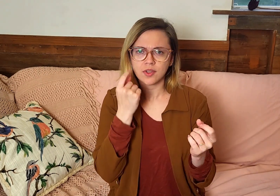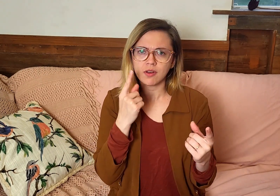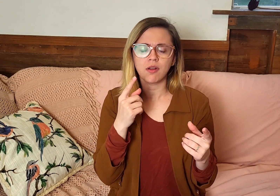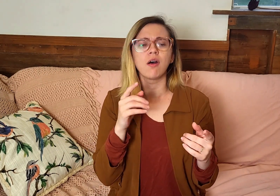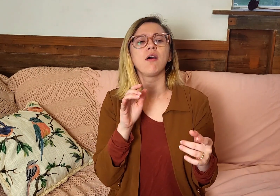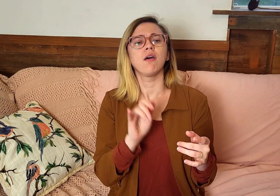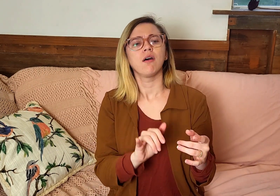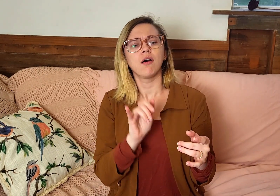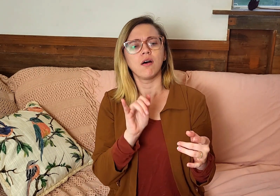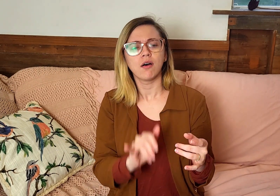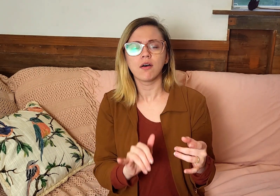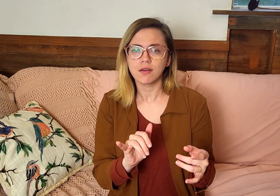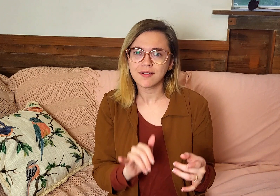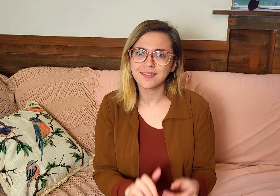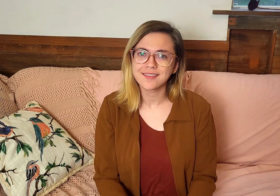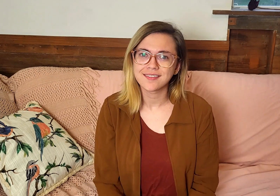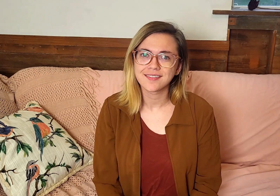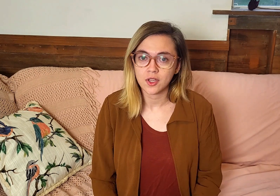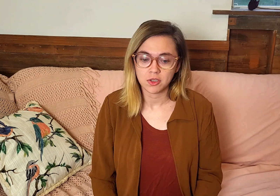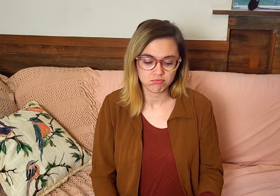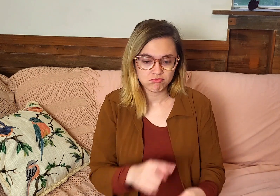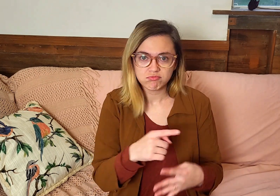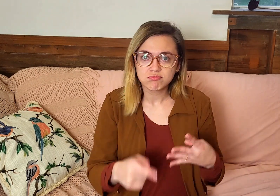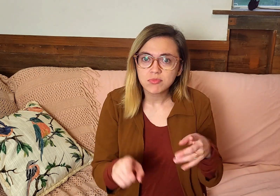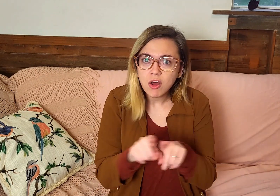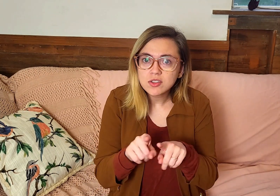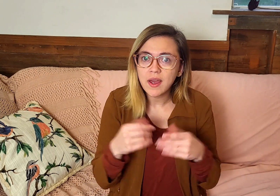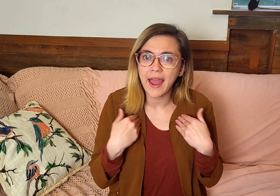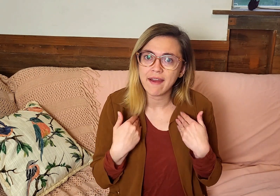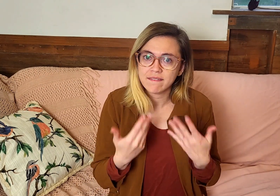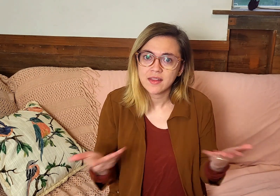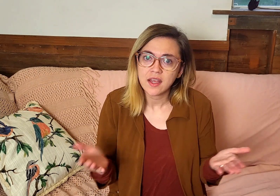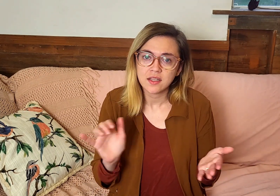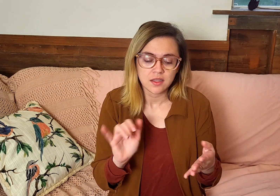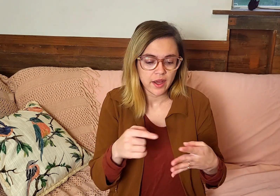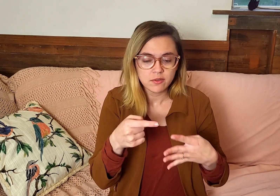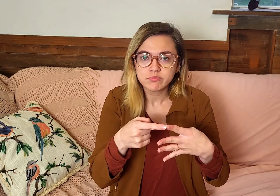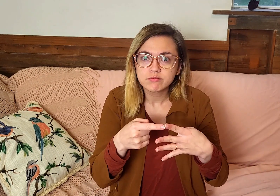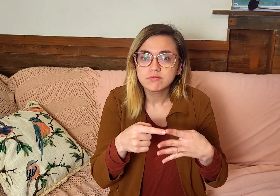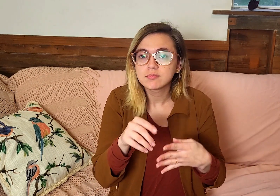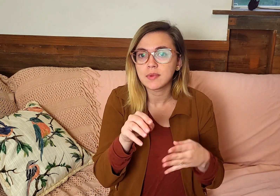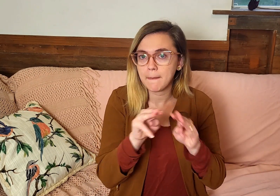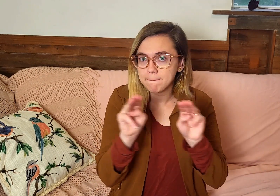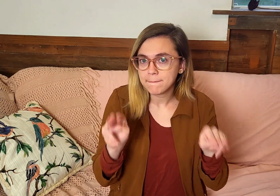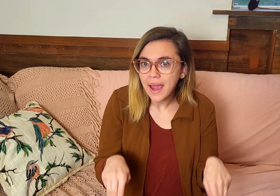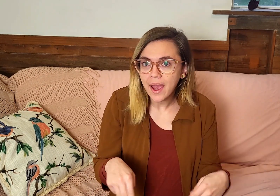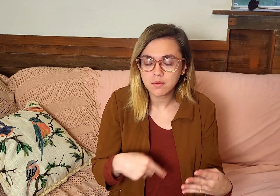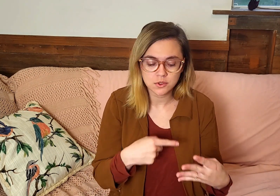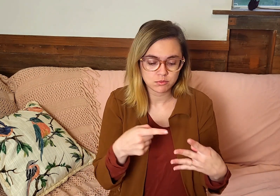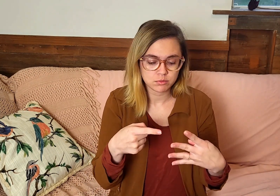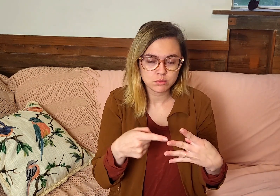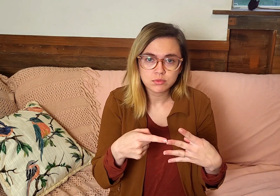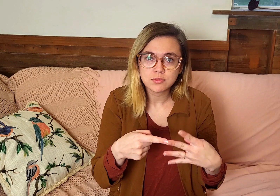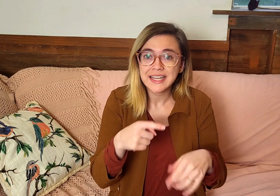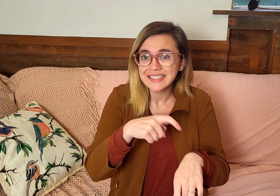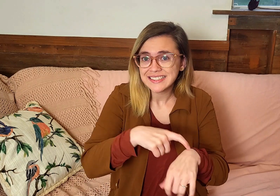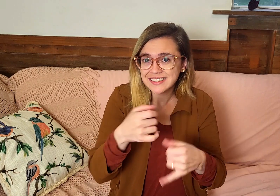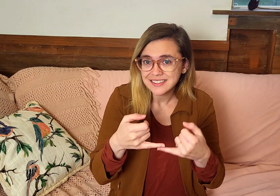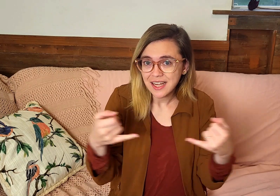be guided with the sign language videos to understand better. They also have things like maps.